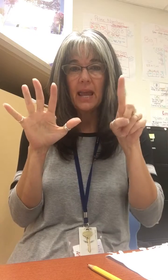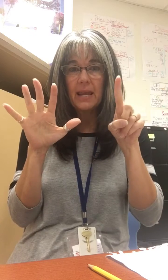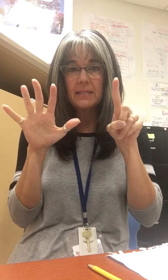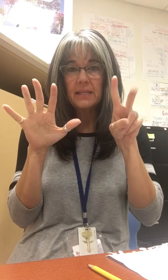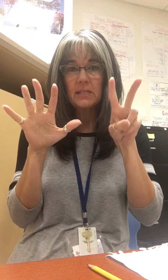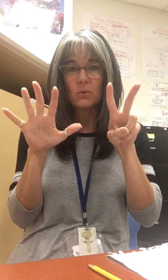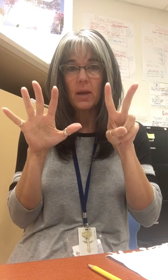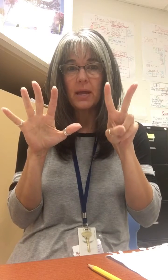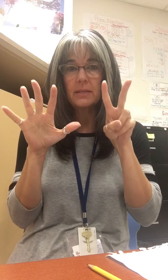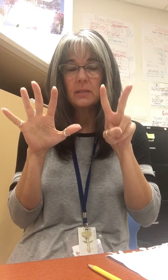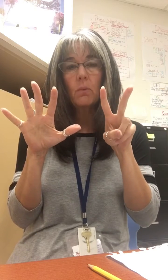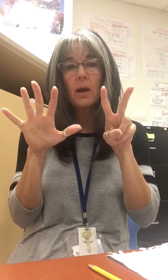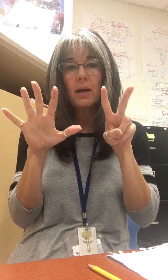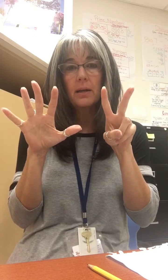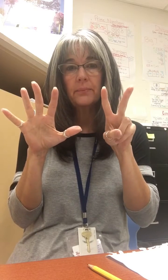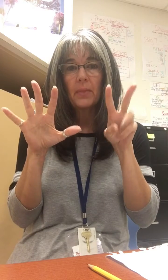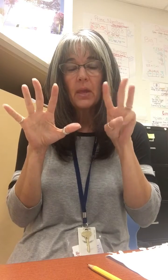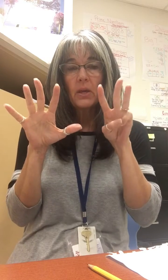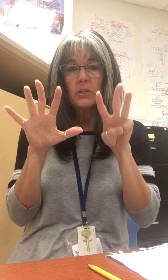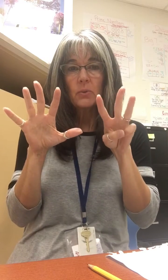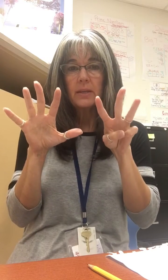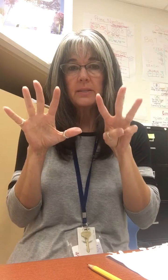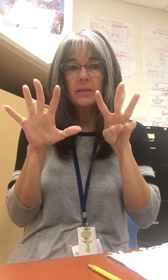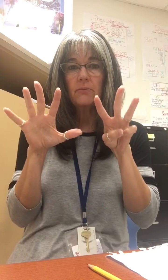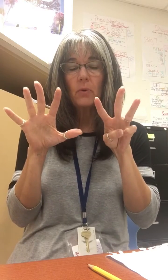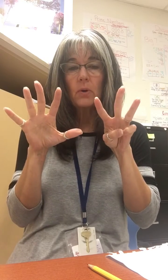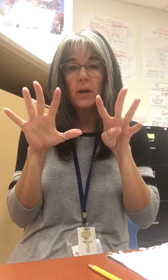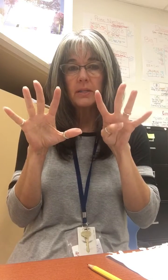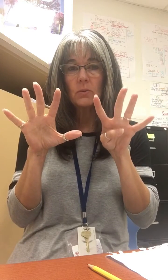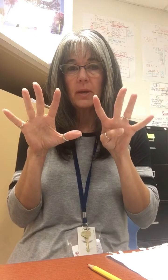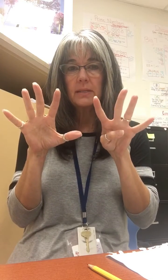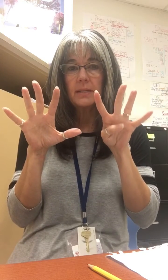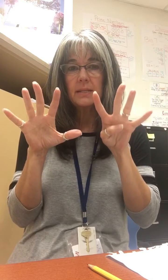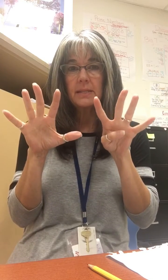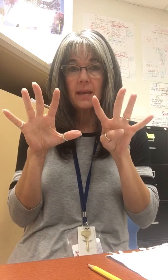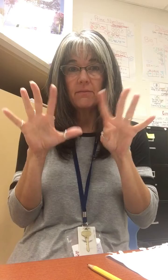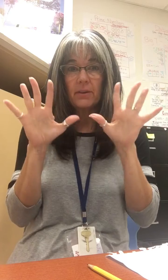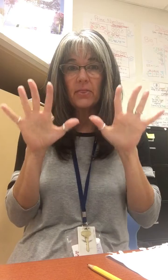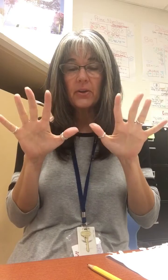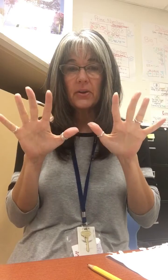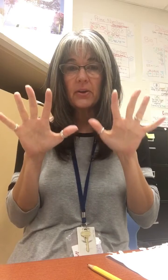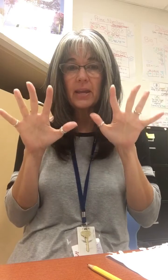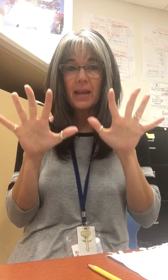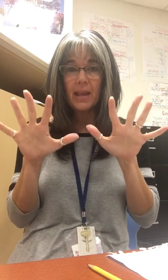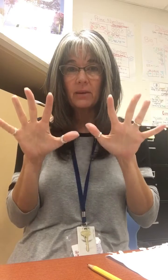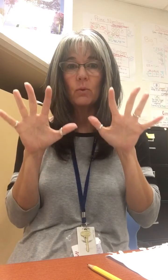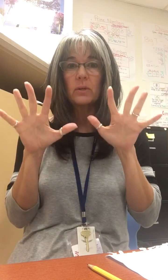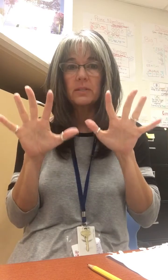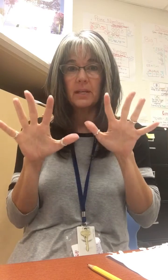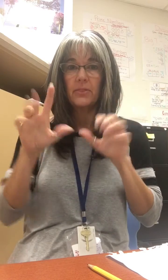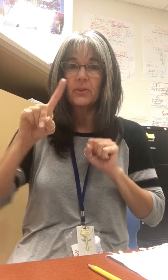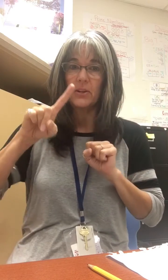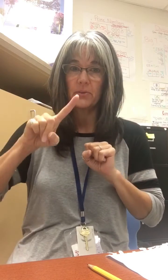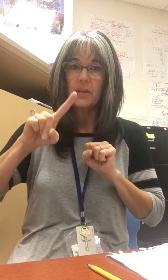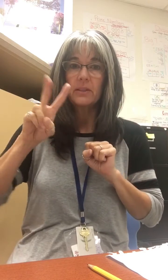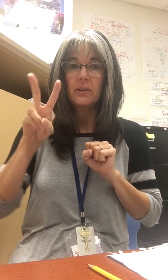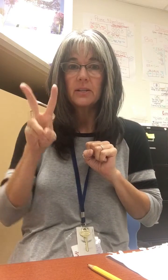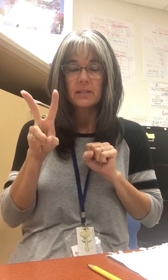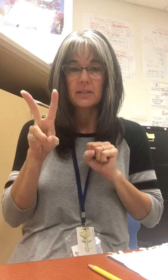18, 21, 24, and 27, 30, and we're done. 33, 36.